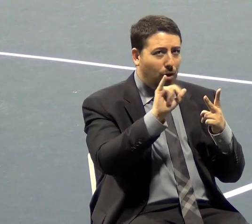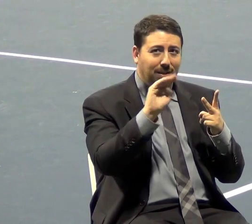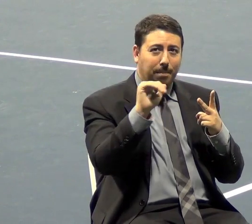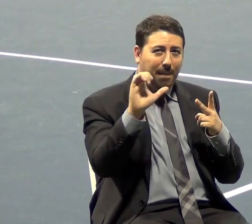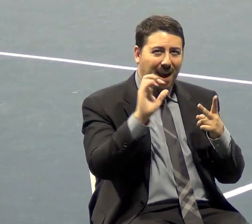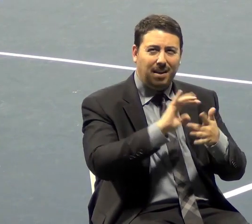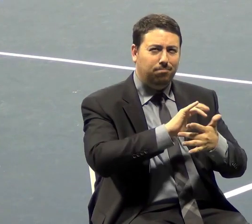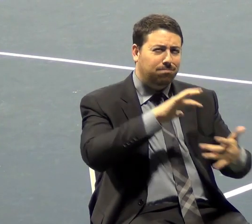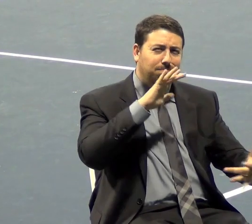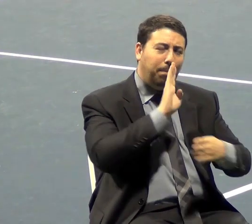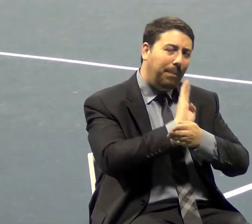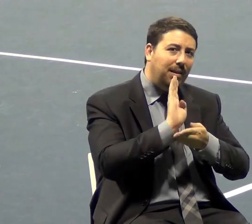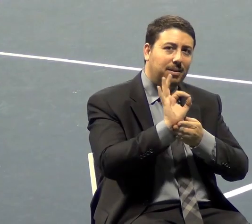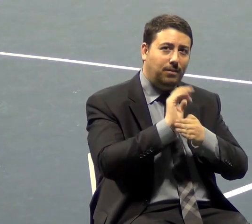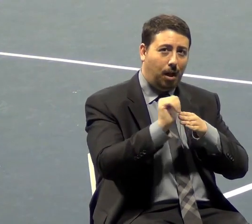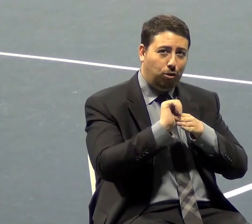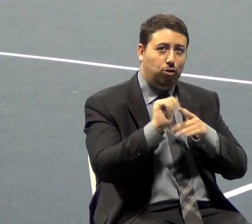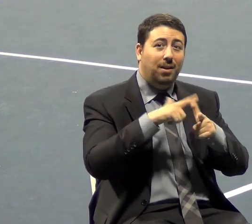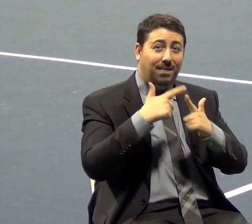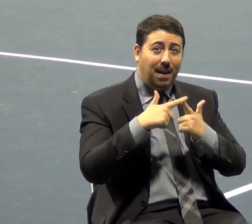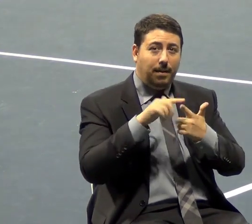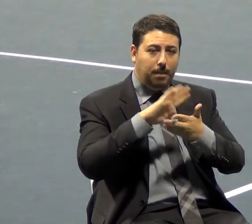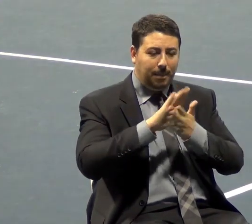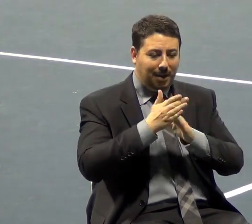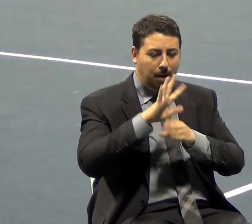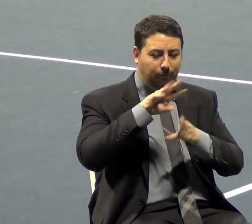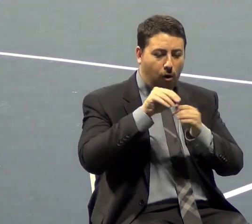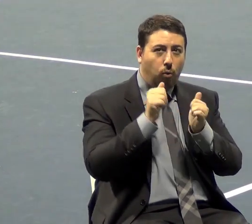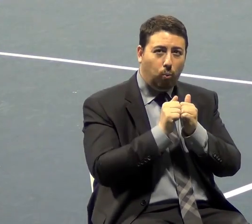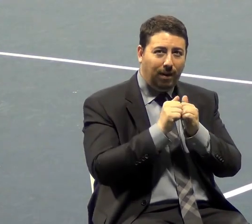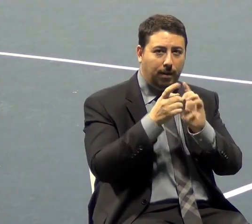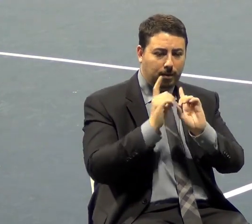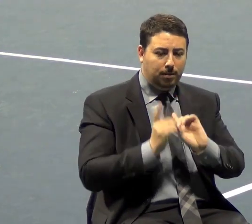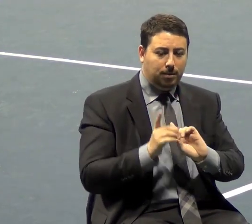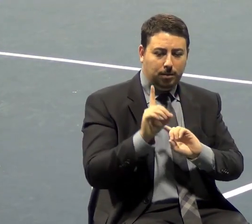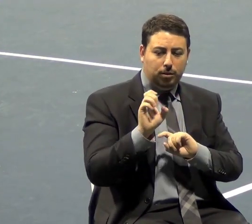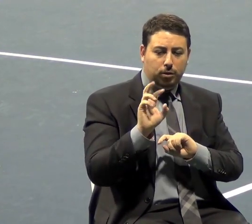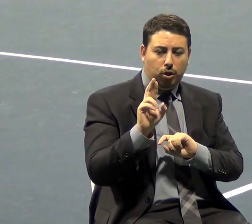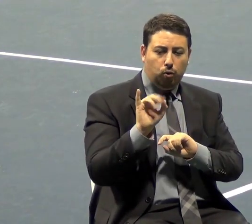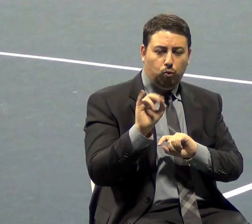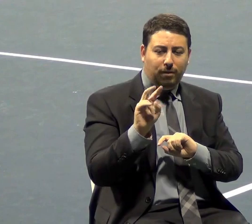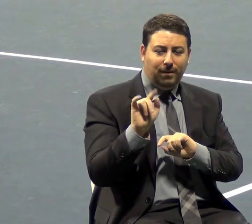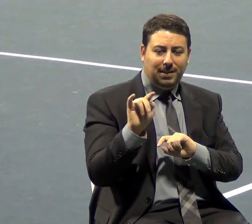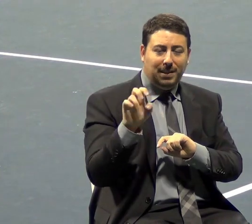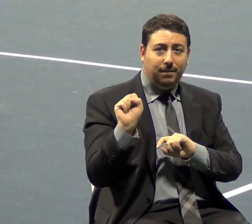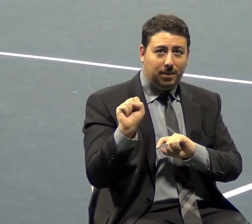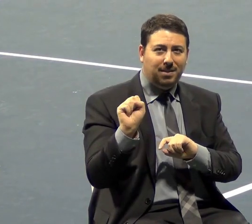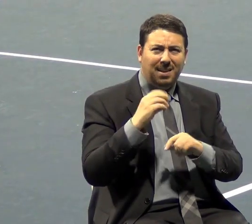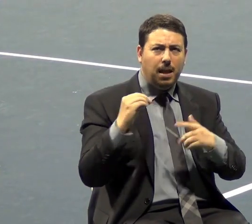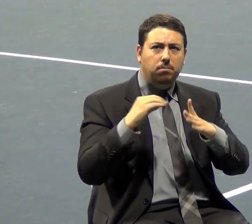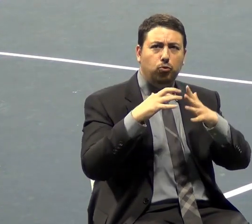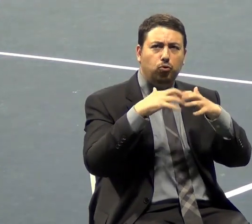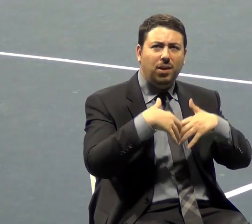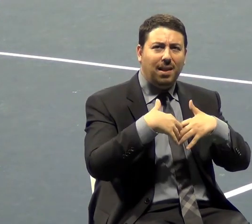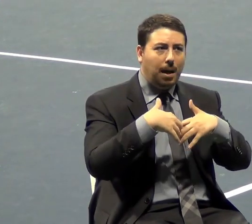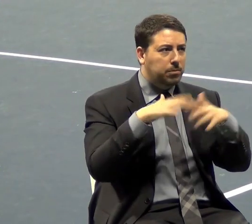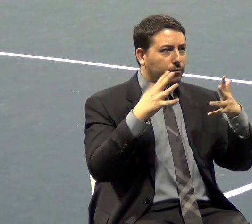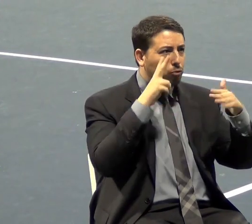billions. Then they got into the derivatives business, and then there was a collapse, as was predicted. And lo and behold, those